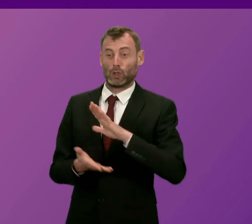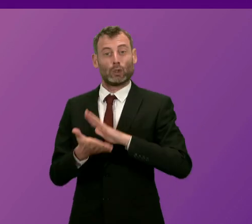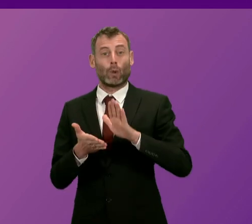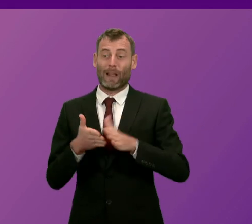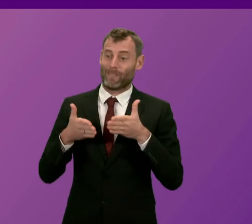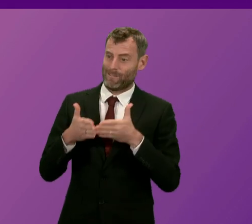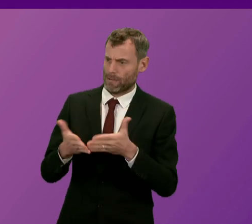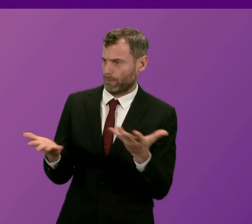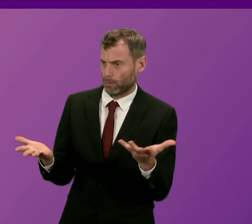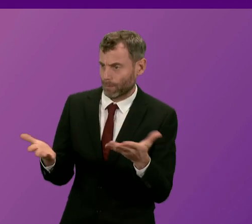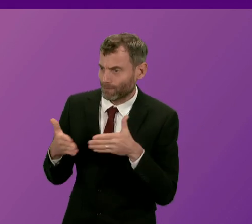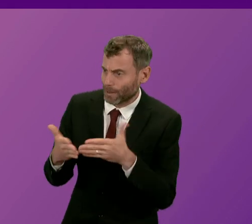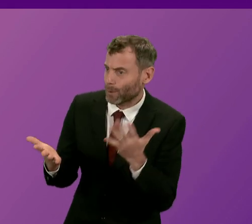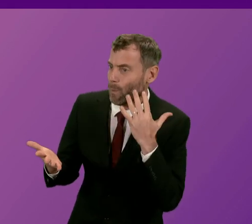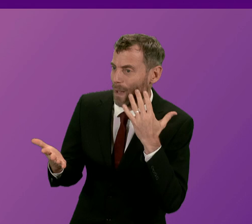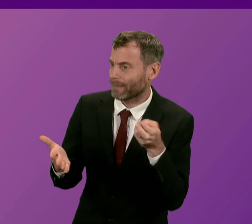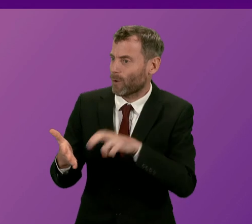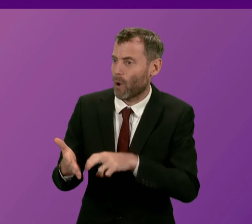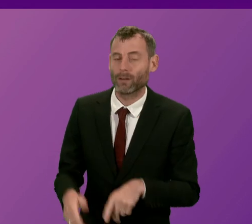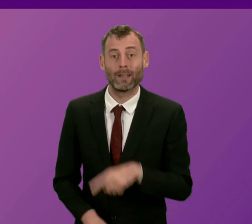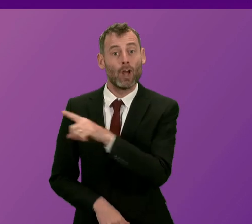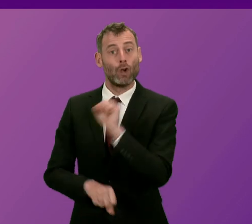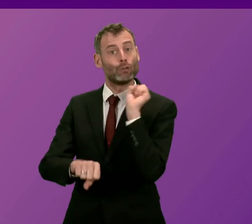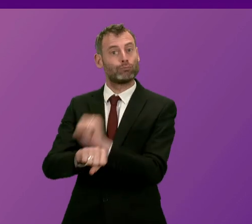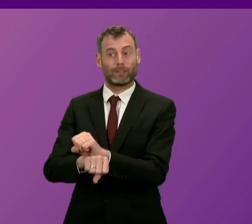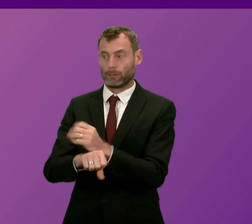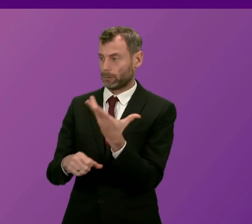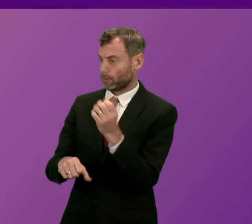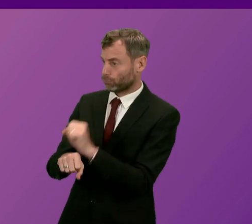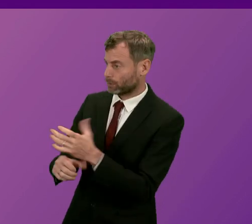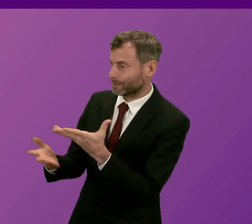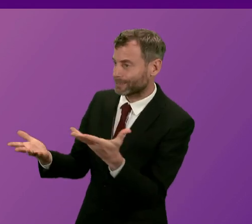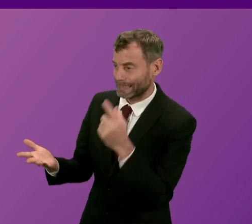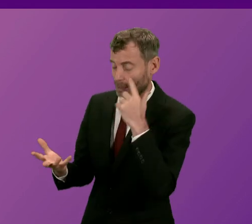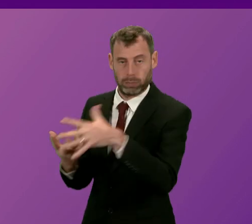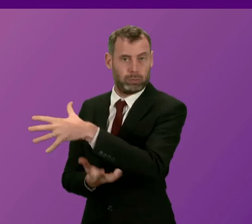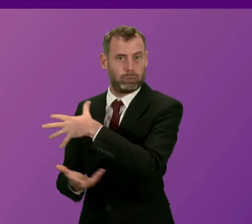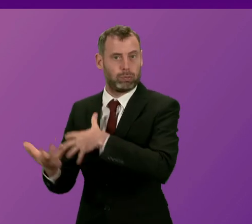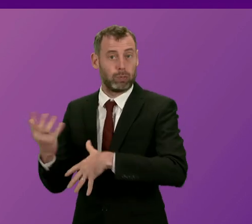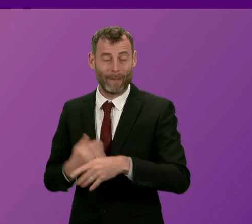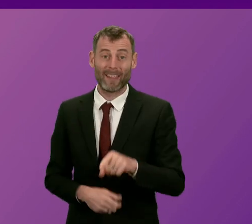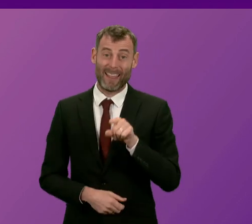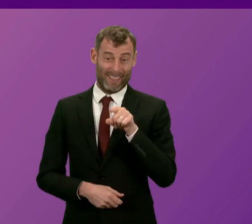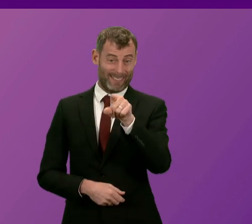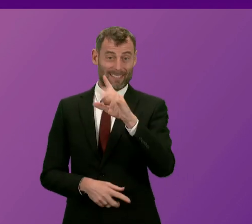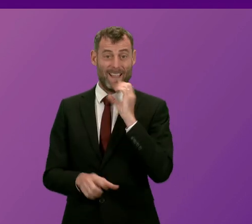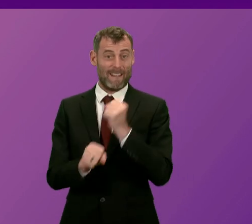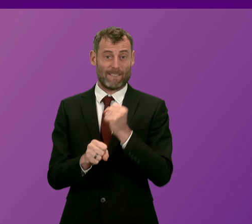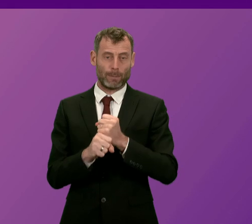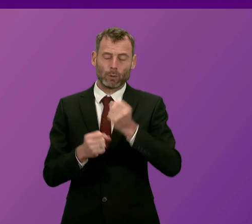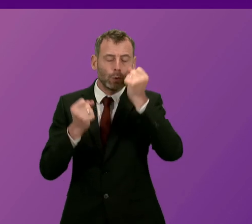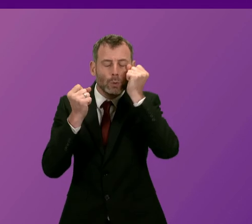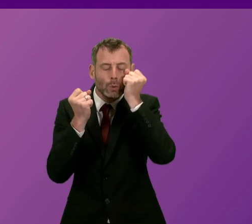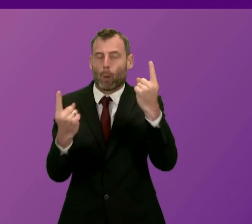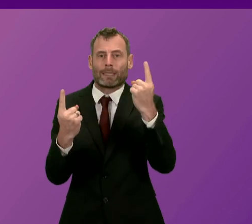free criminals early. This government needs a reality check. It's become disconnected from the people it's supposed to